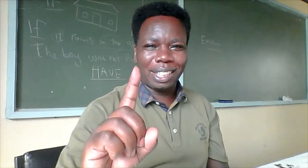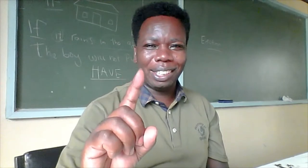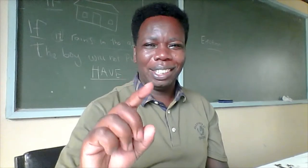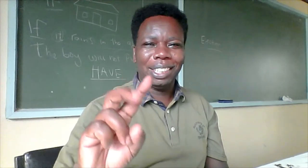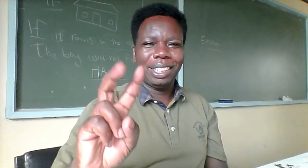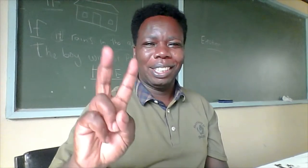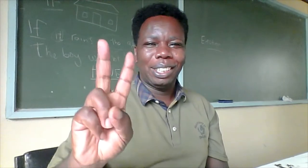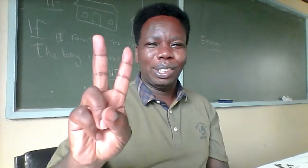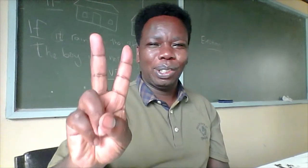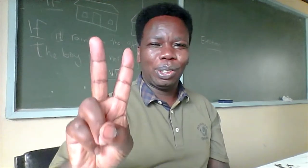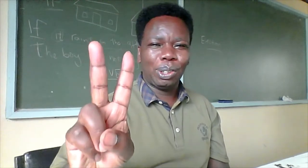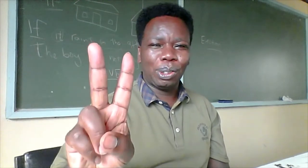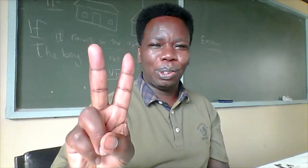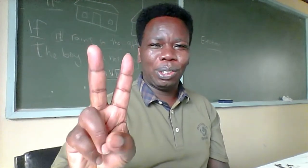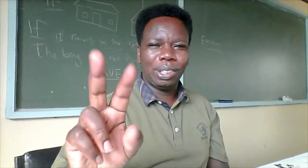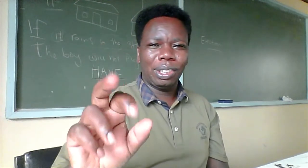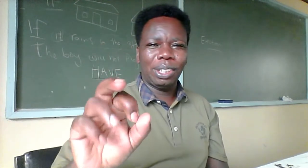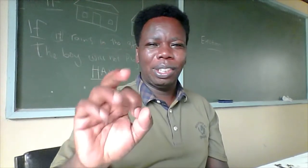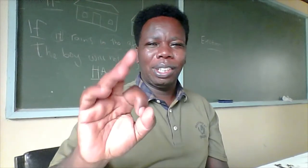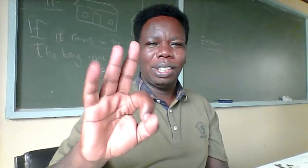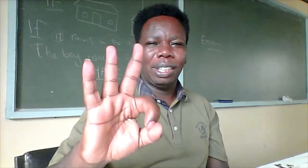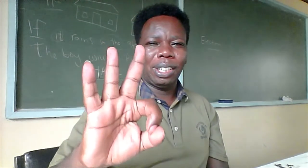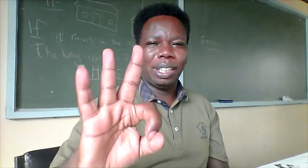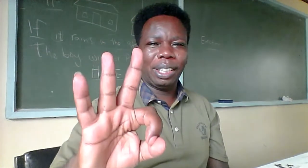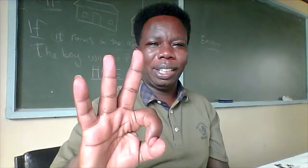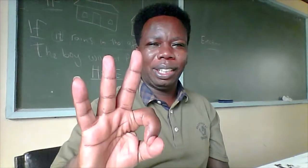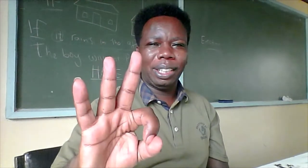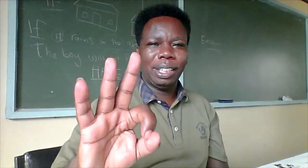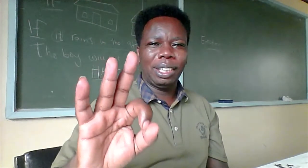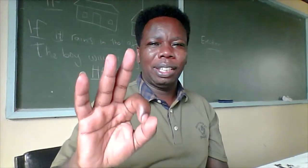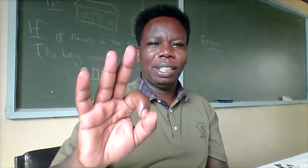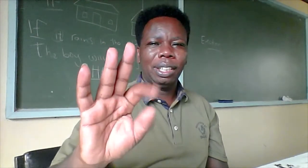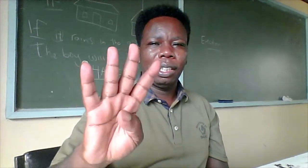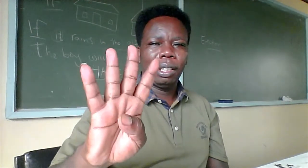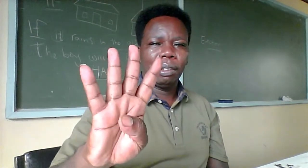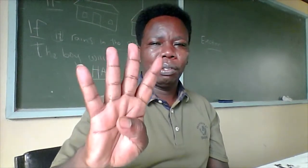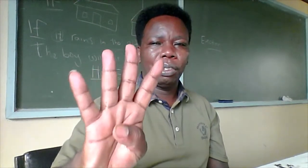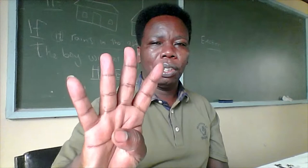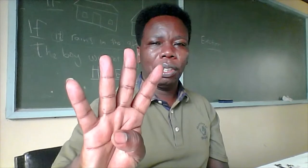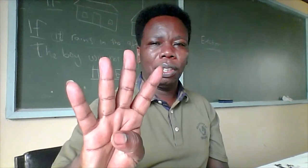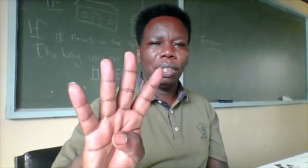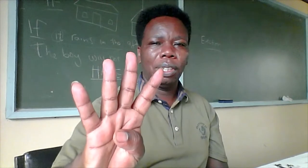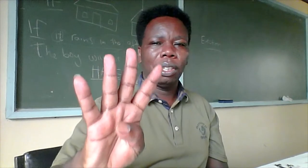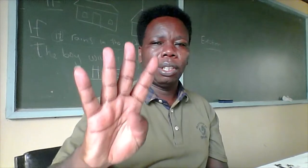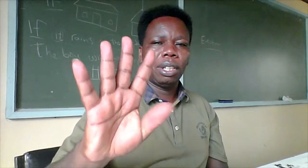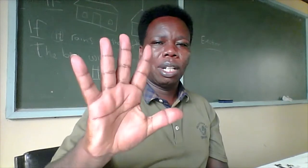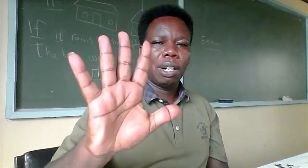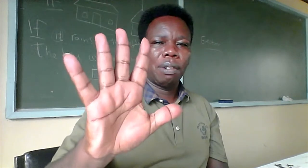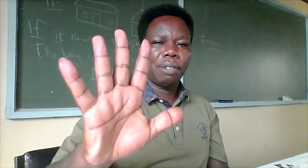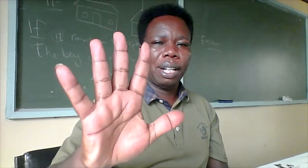two three four five